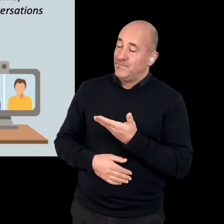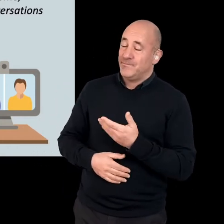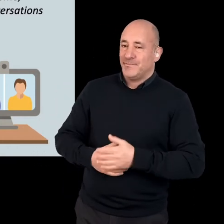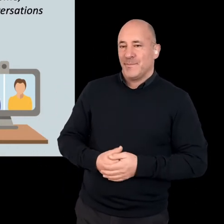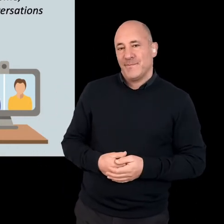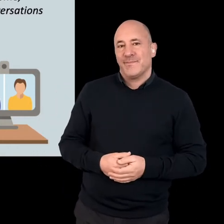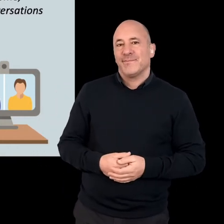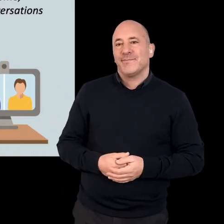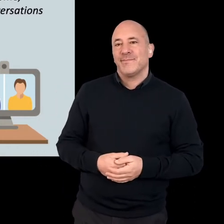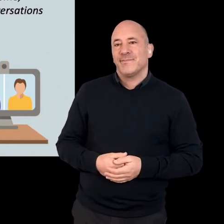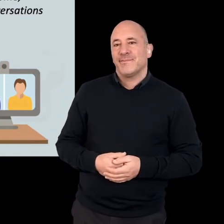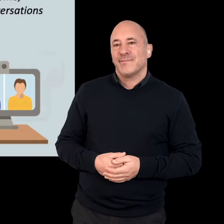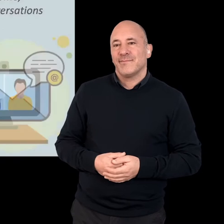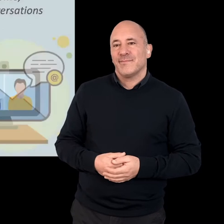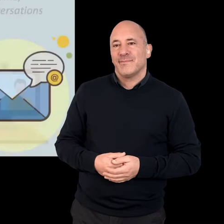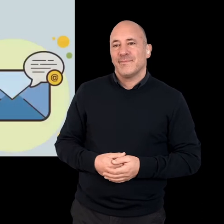Next slide, please.